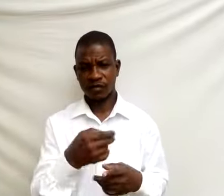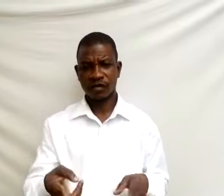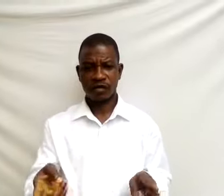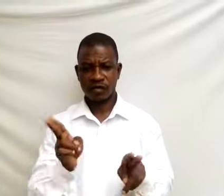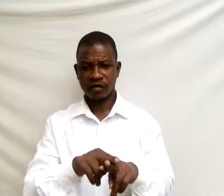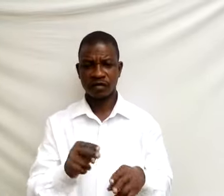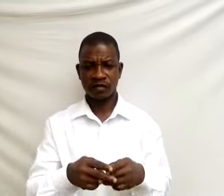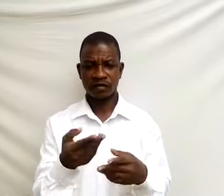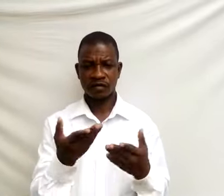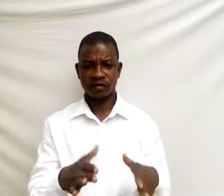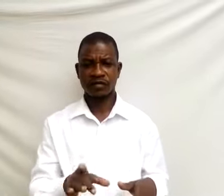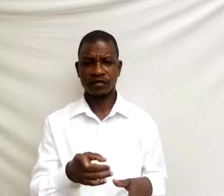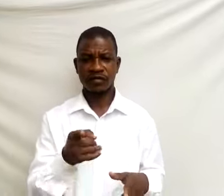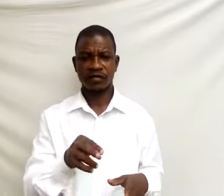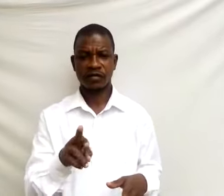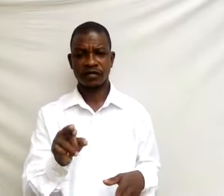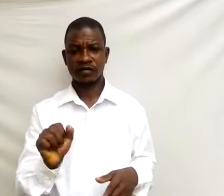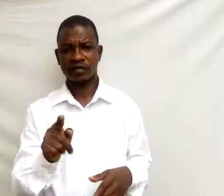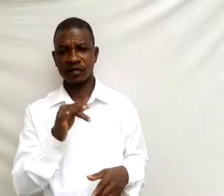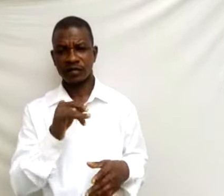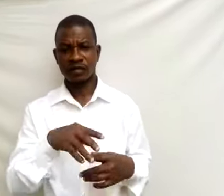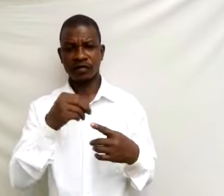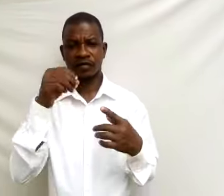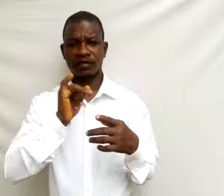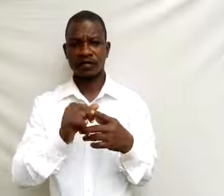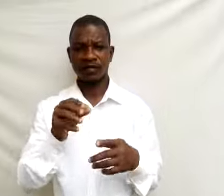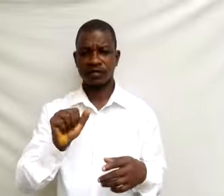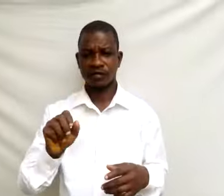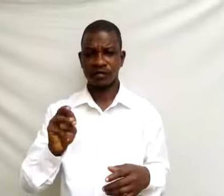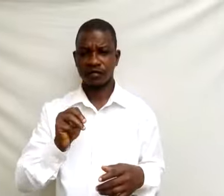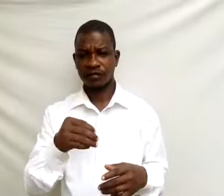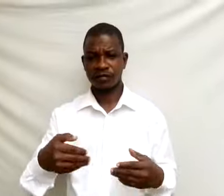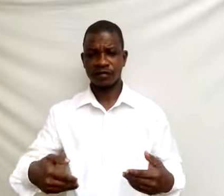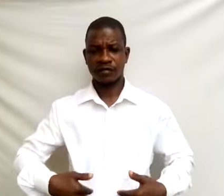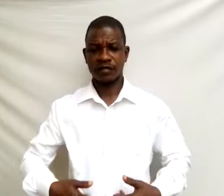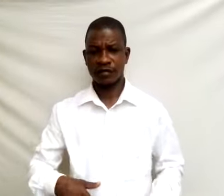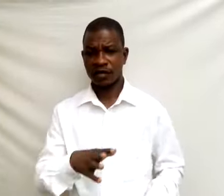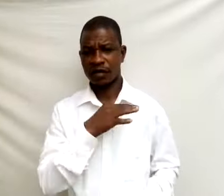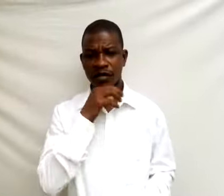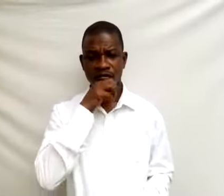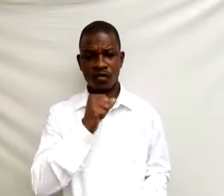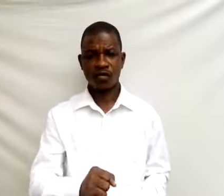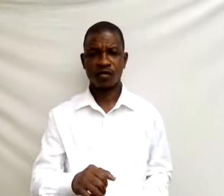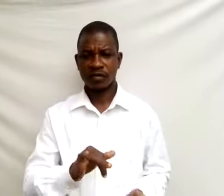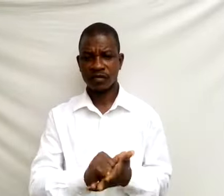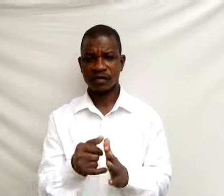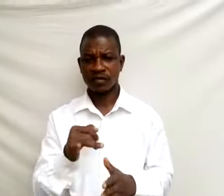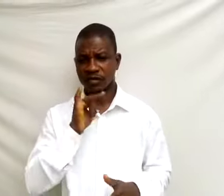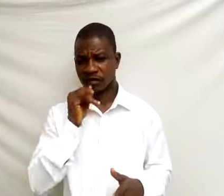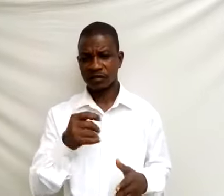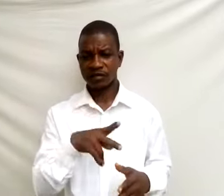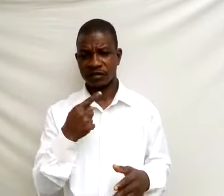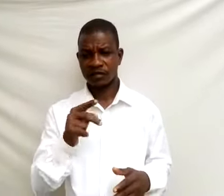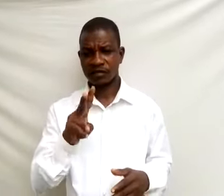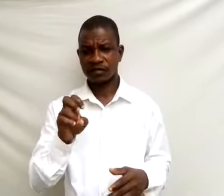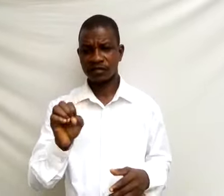rates, especially among the young and the old, that is the vulnerable age groups.